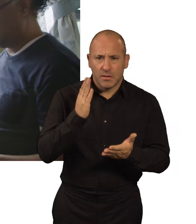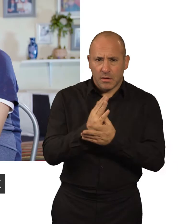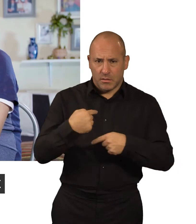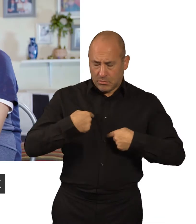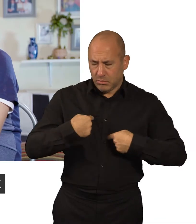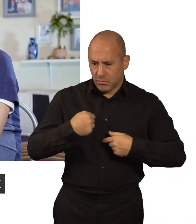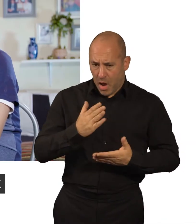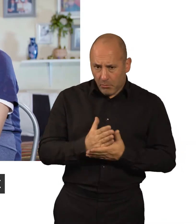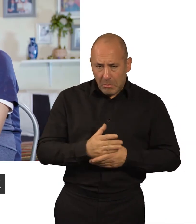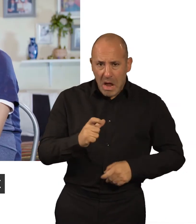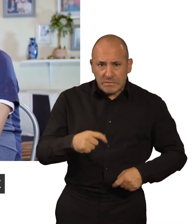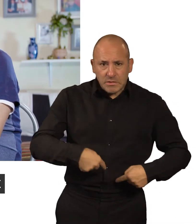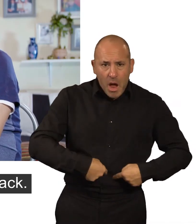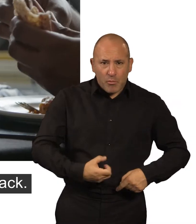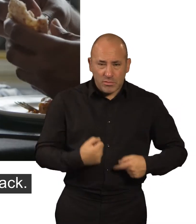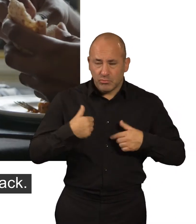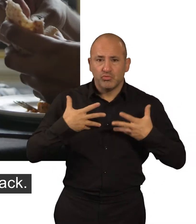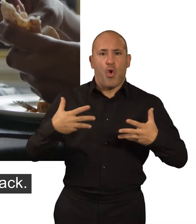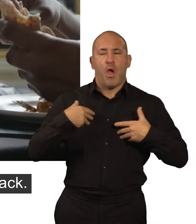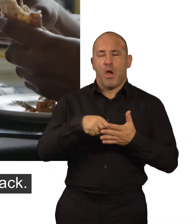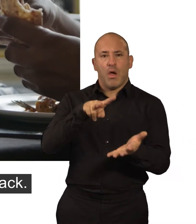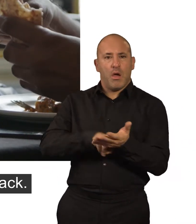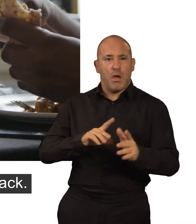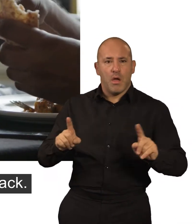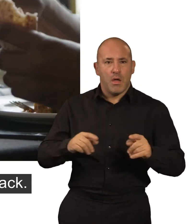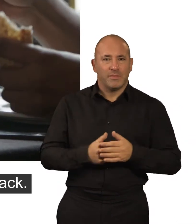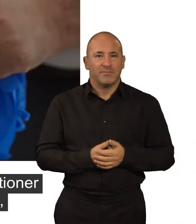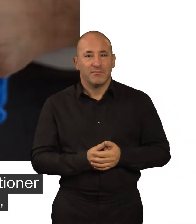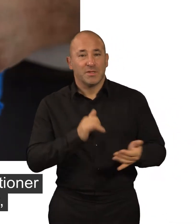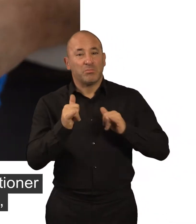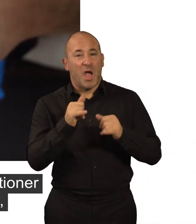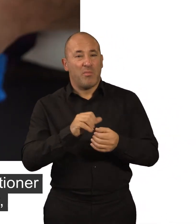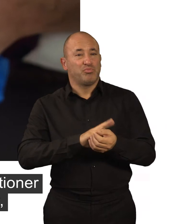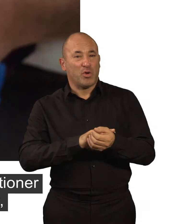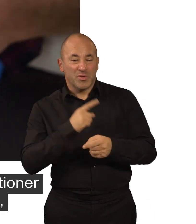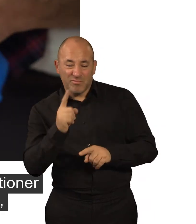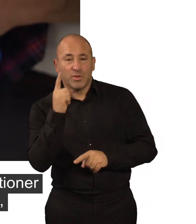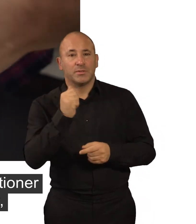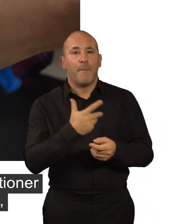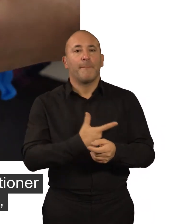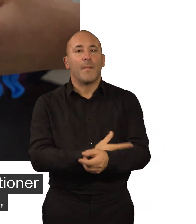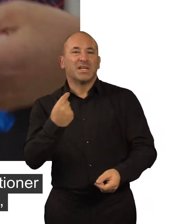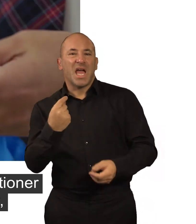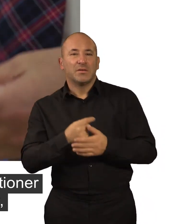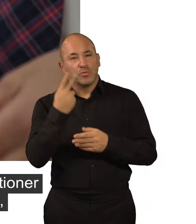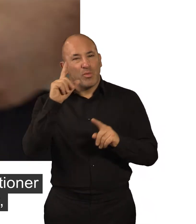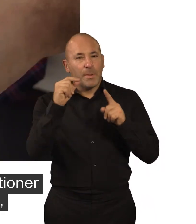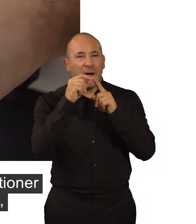evident this is what it was, I kind of was really taken aback. Sometimes the general practitioner may request